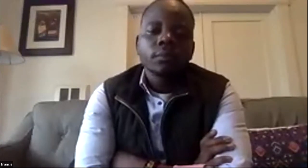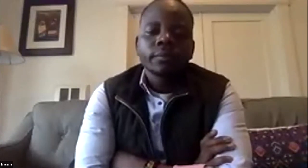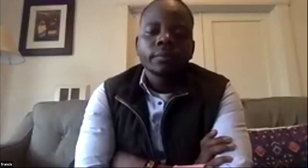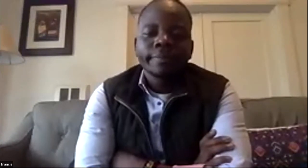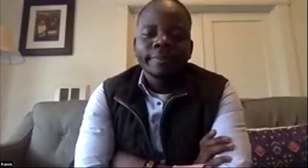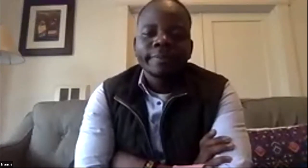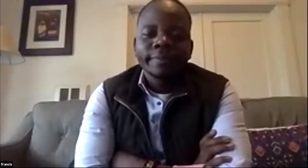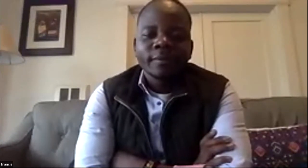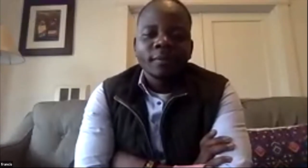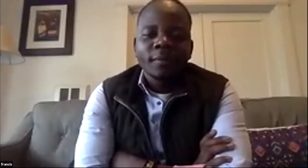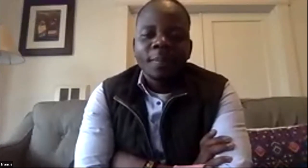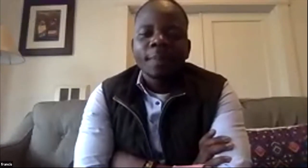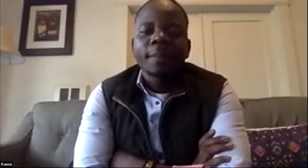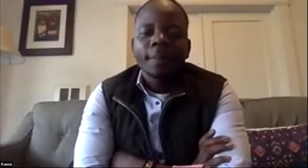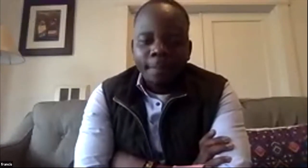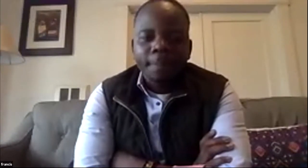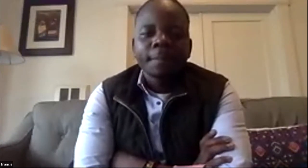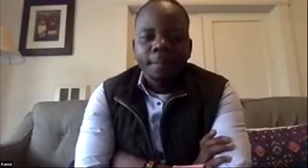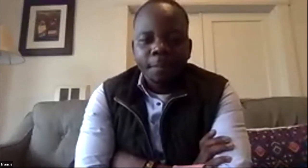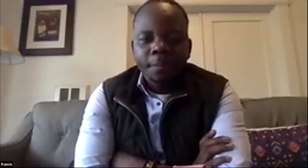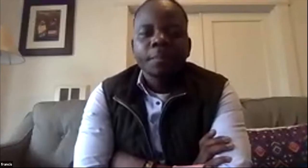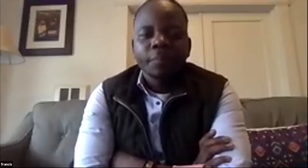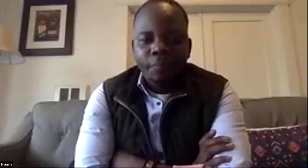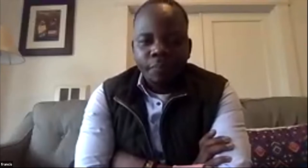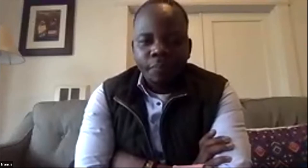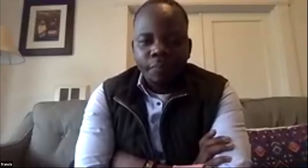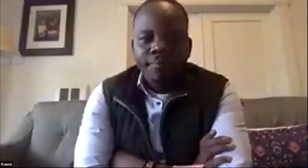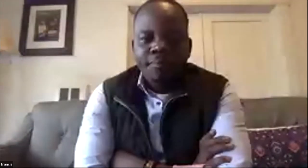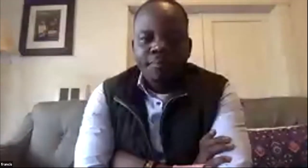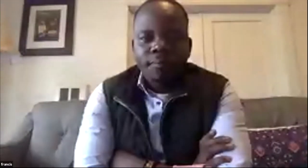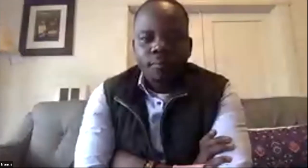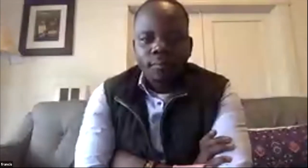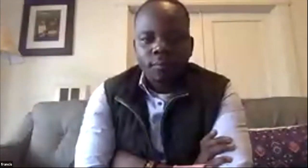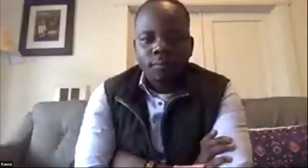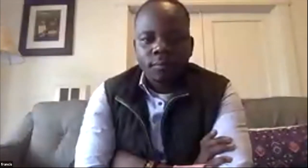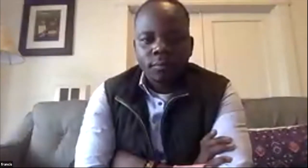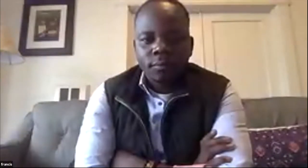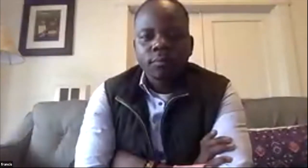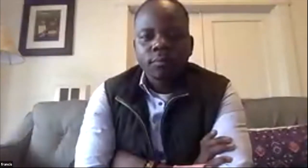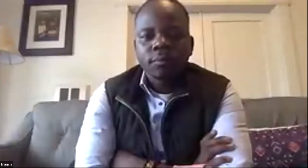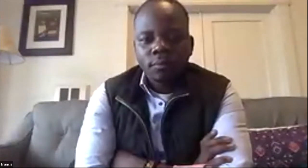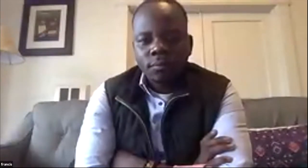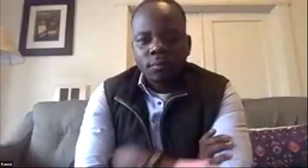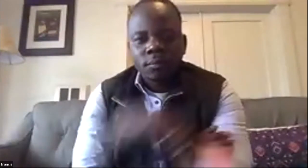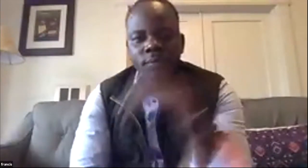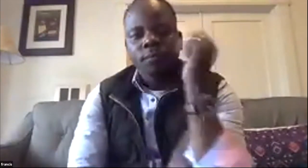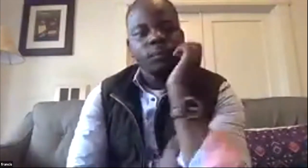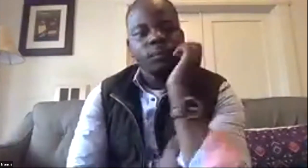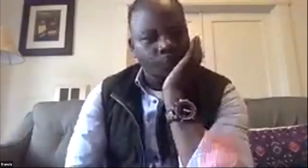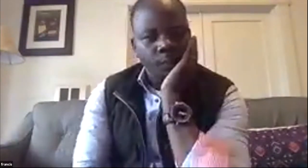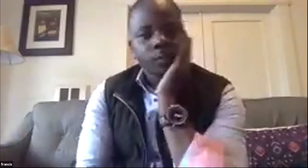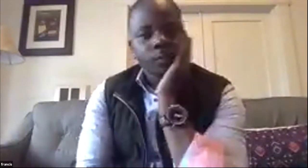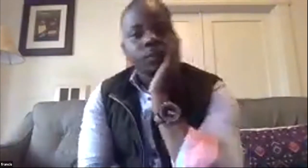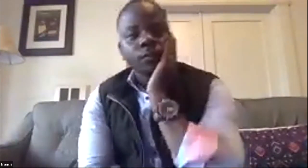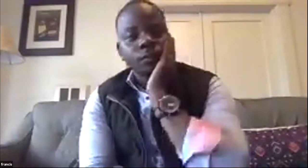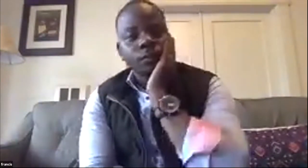you have to do i is this is new in the sense that you're acquiring land